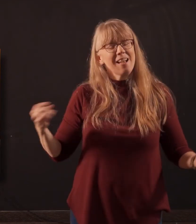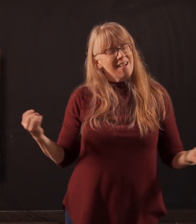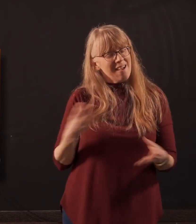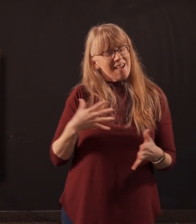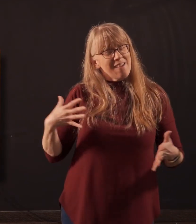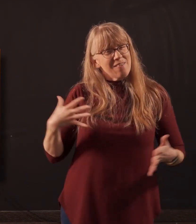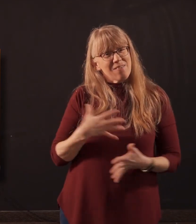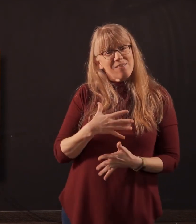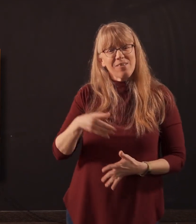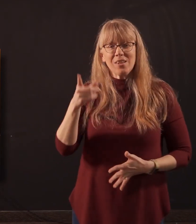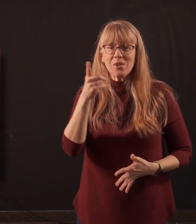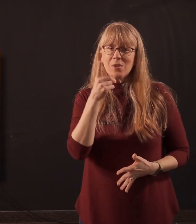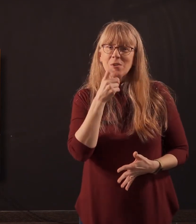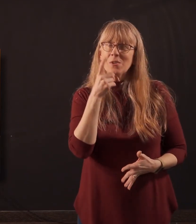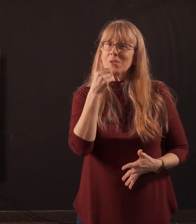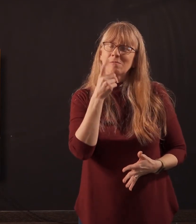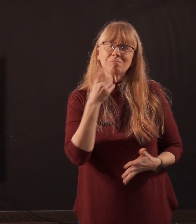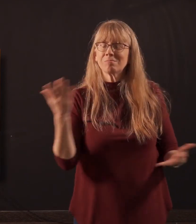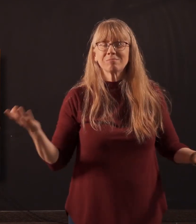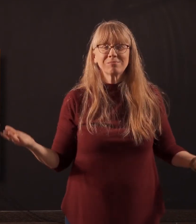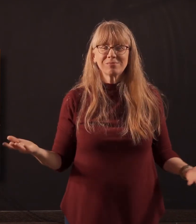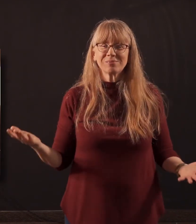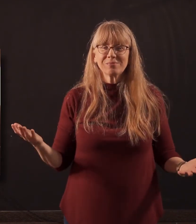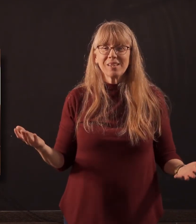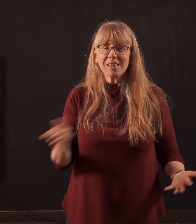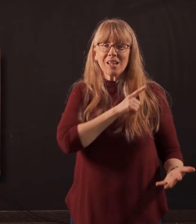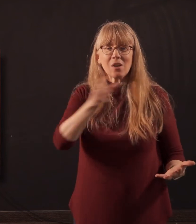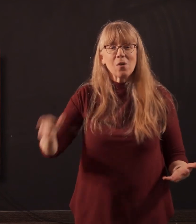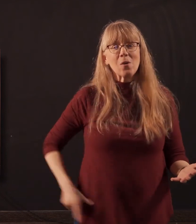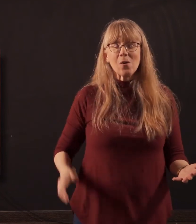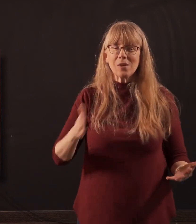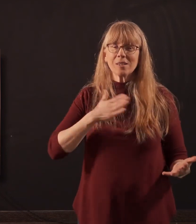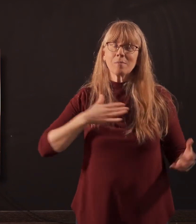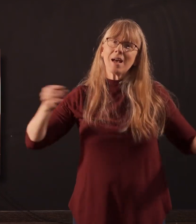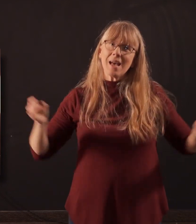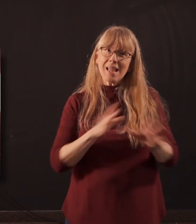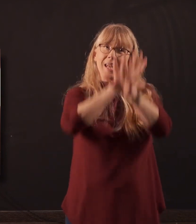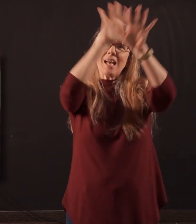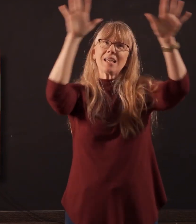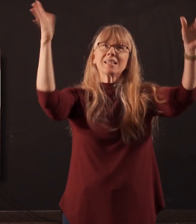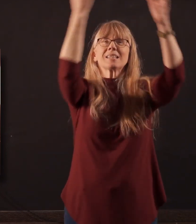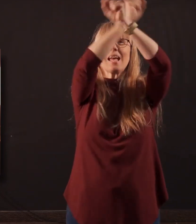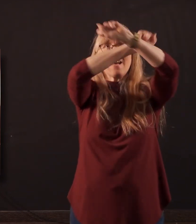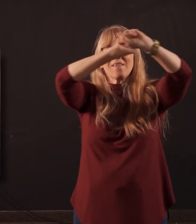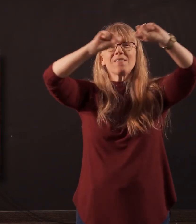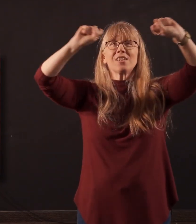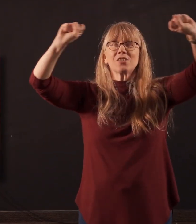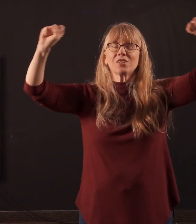Whom shall I be afraid? The Lord is my light and salvation